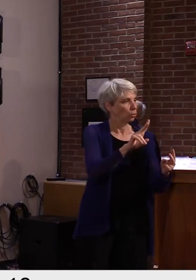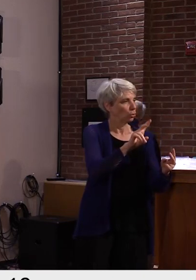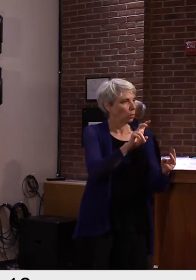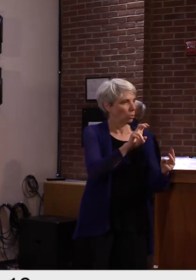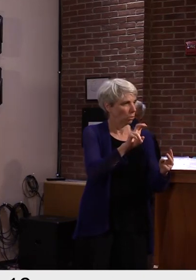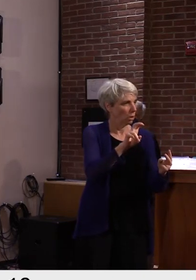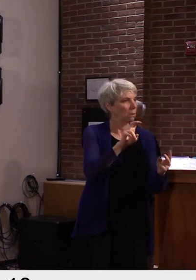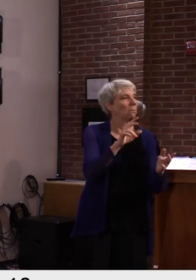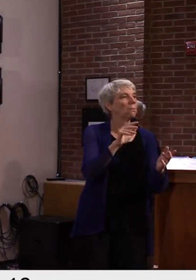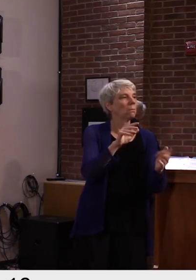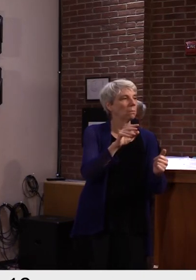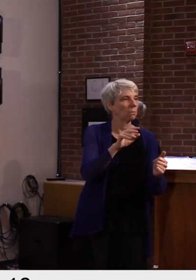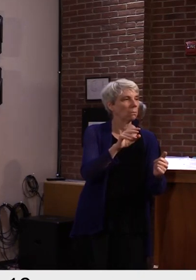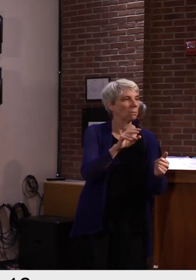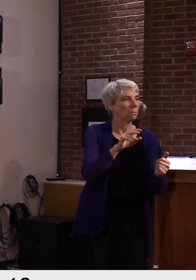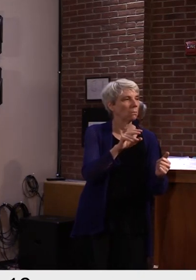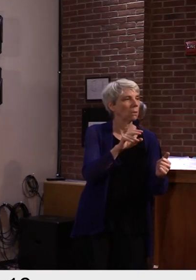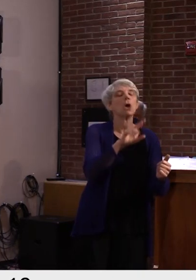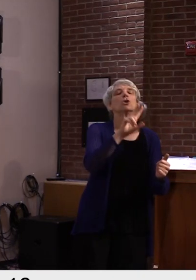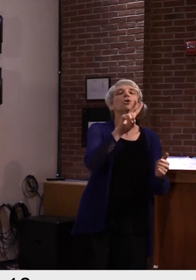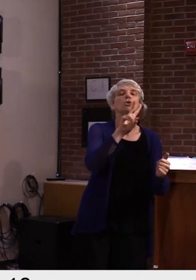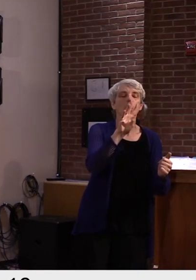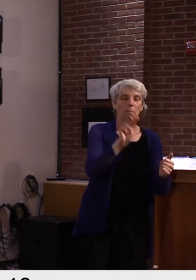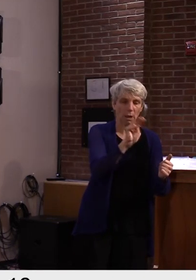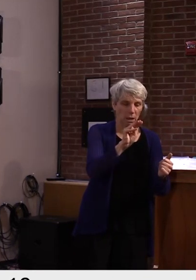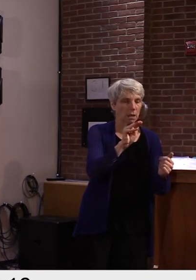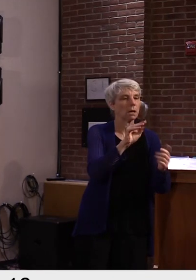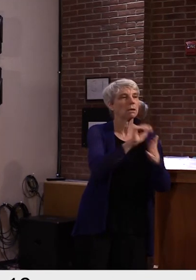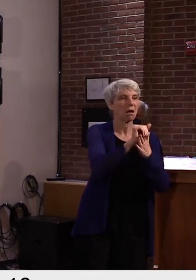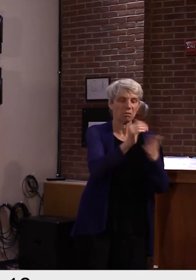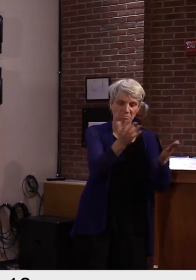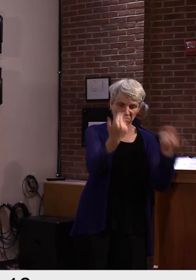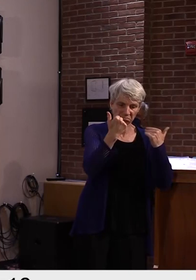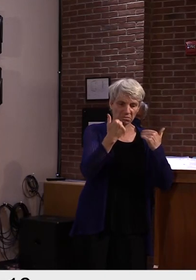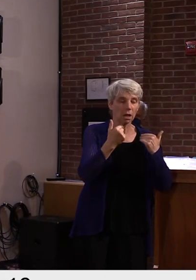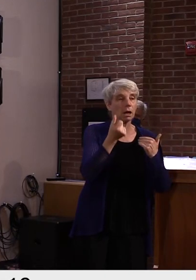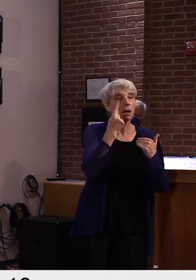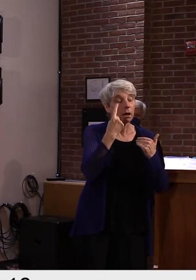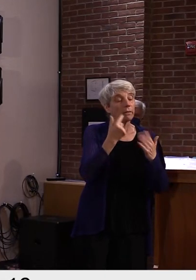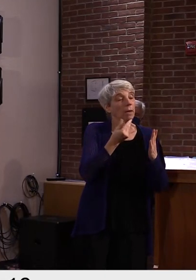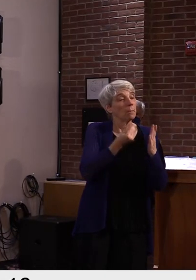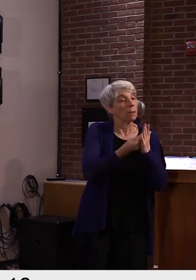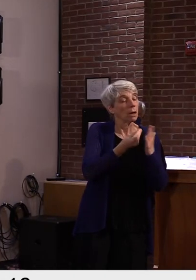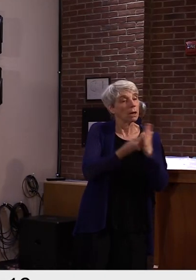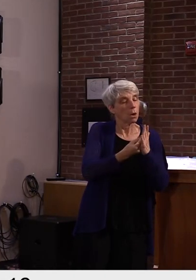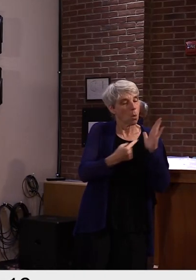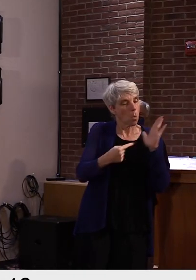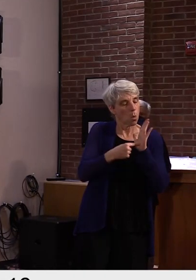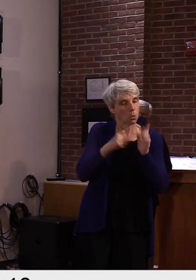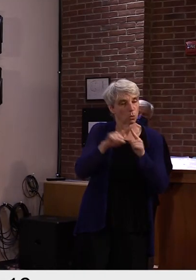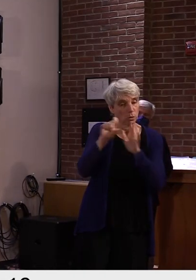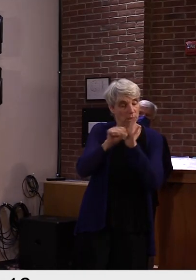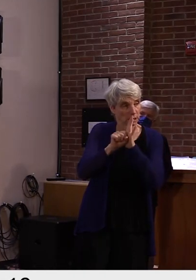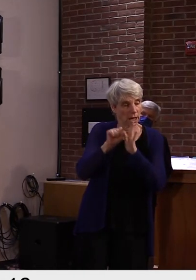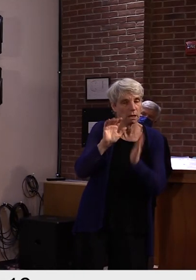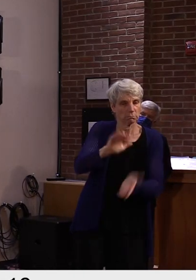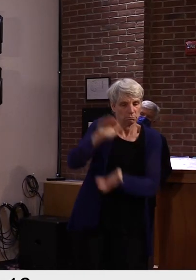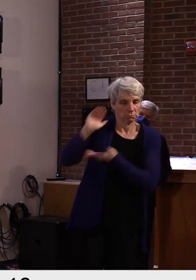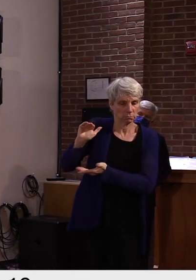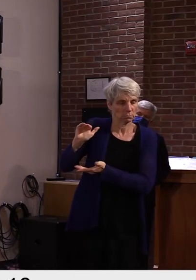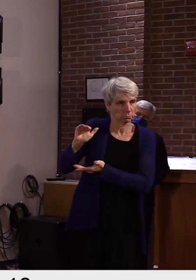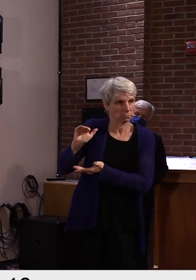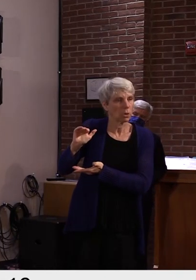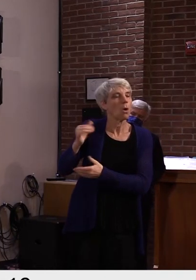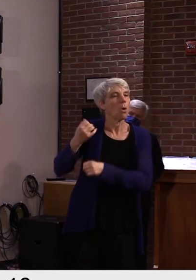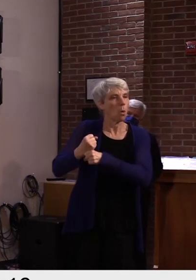property transfers to the state. But as the governor made clear, you know, that money is set to be set aside for development